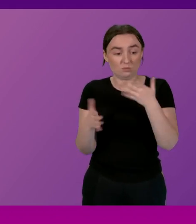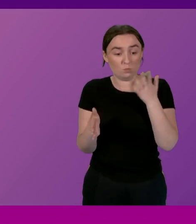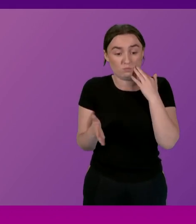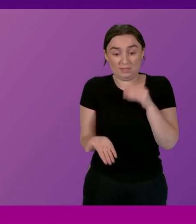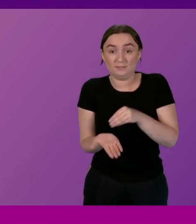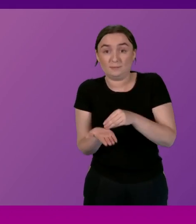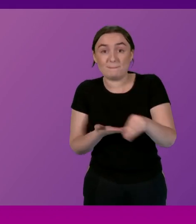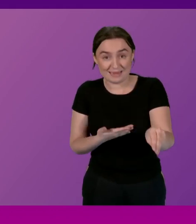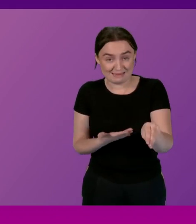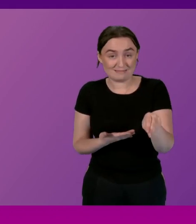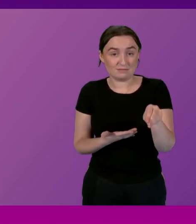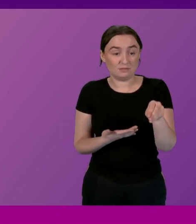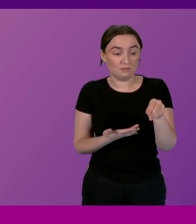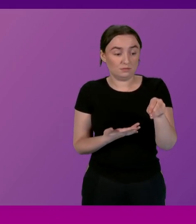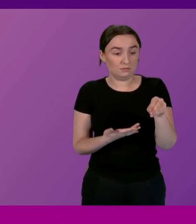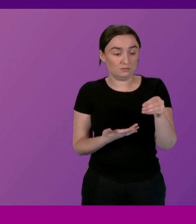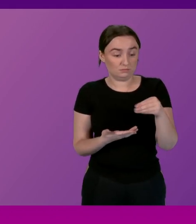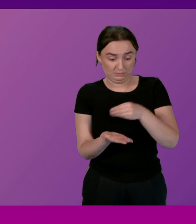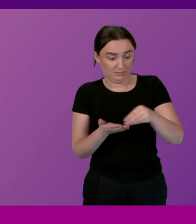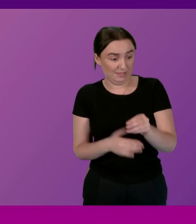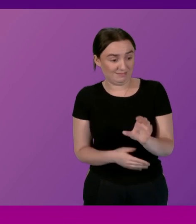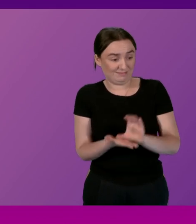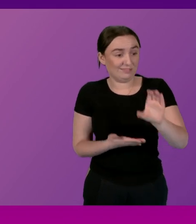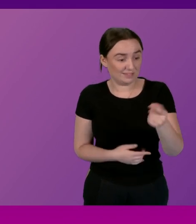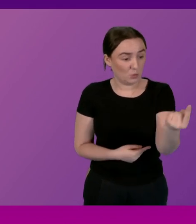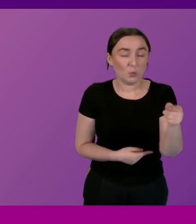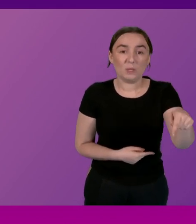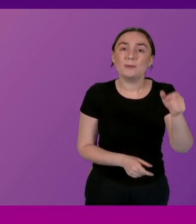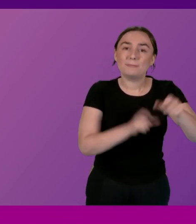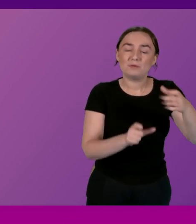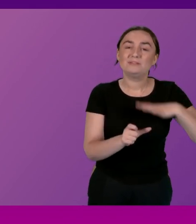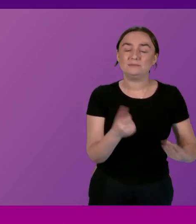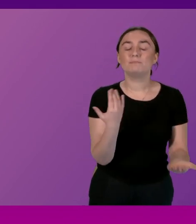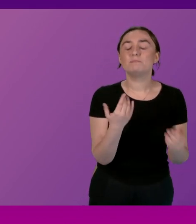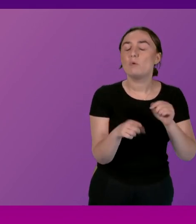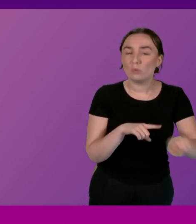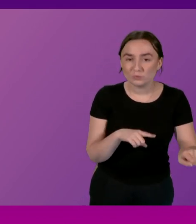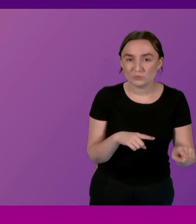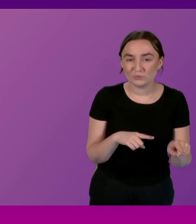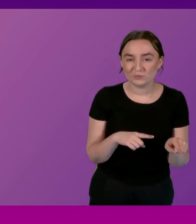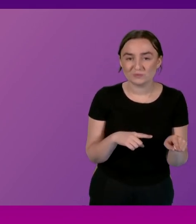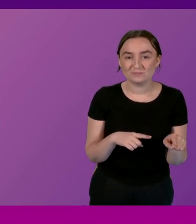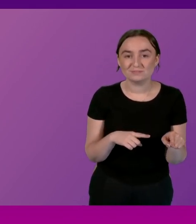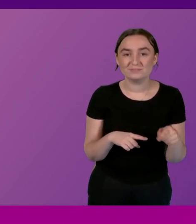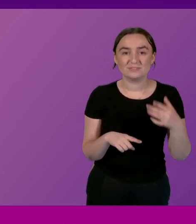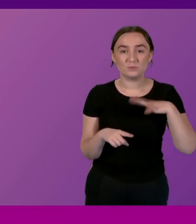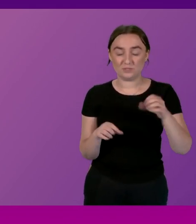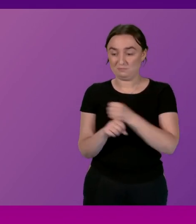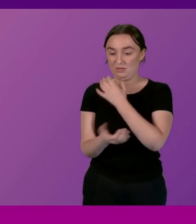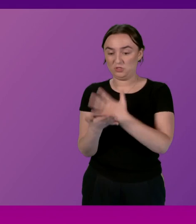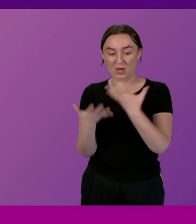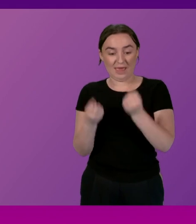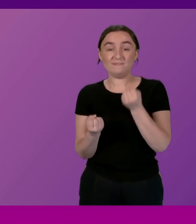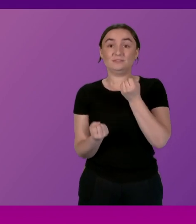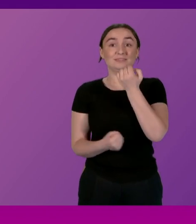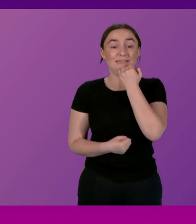is going to those people who need it the most now in order to do that we have to make sure we have the requisite data that tells